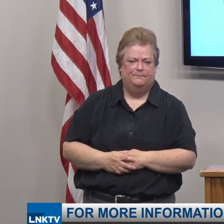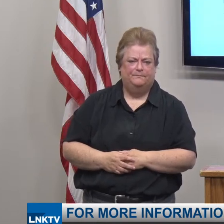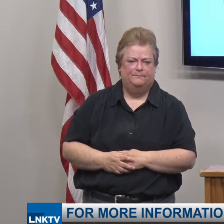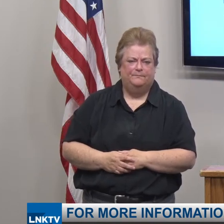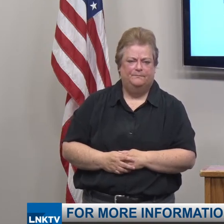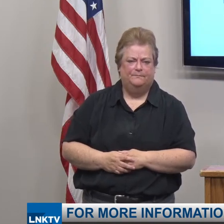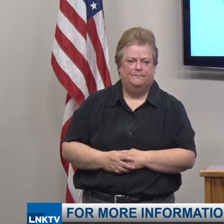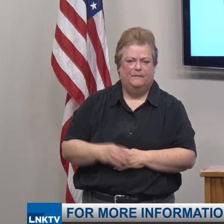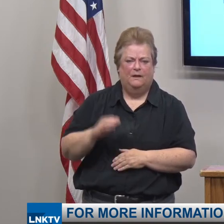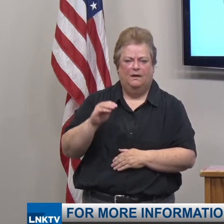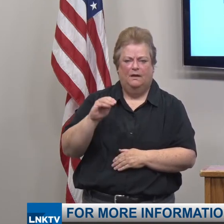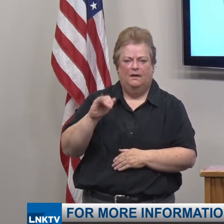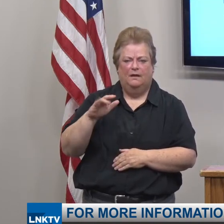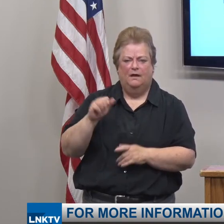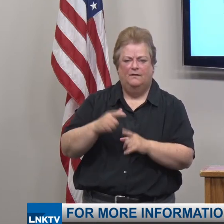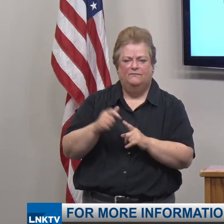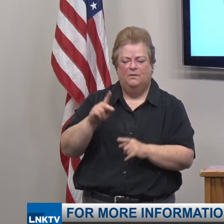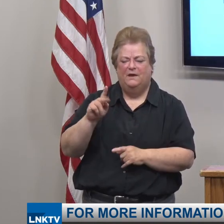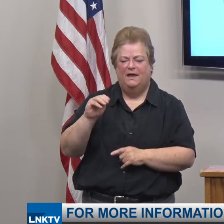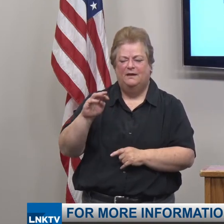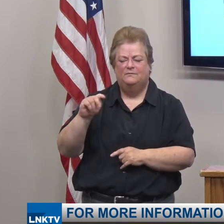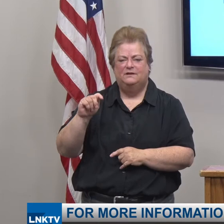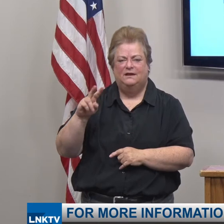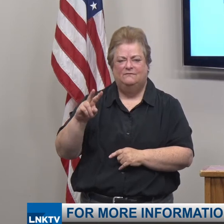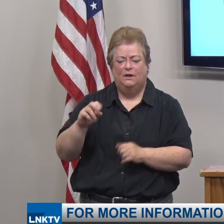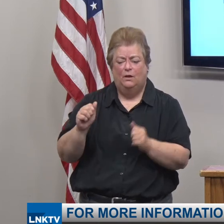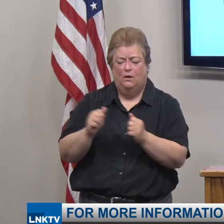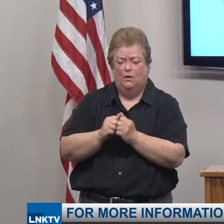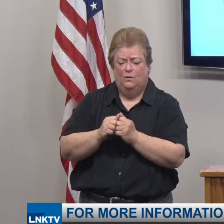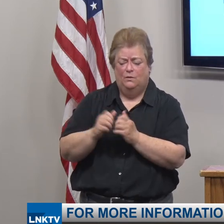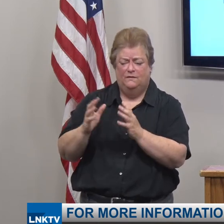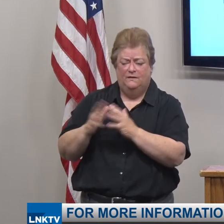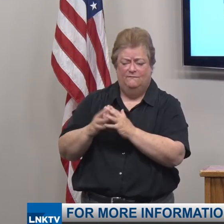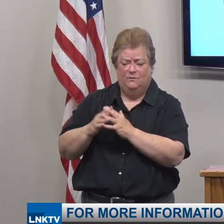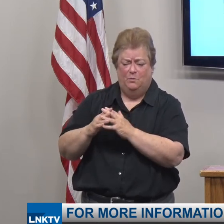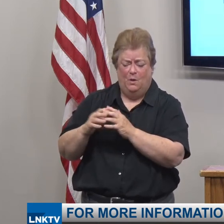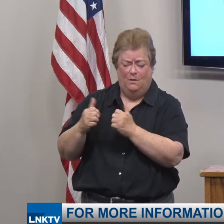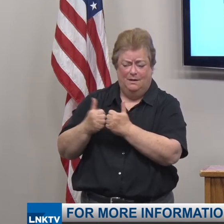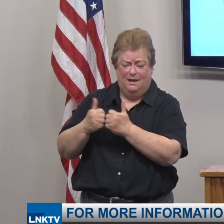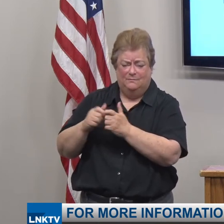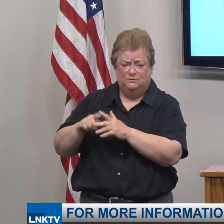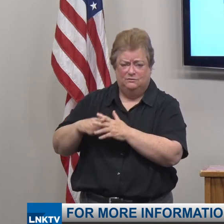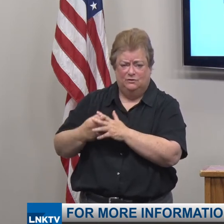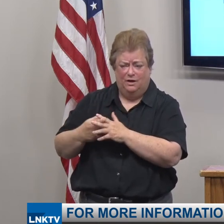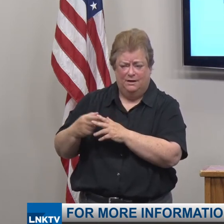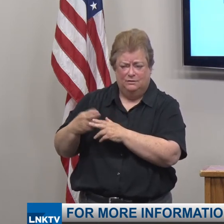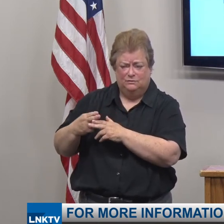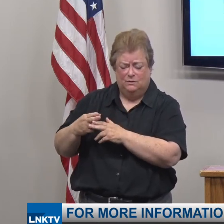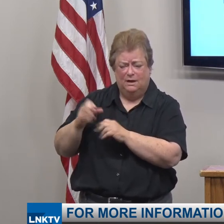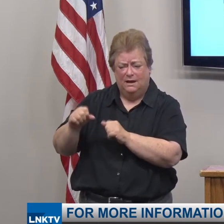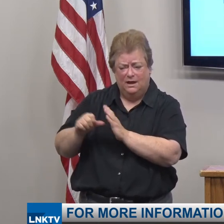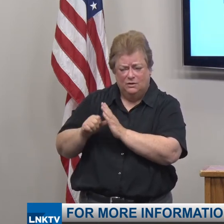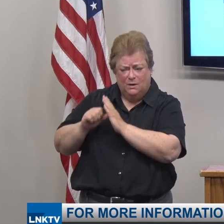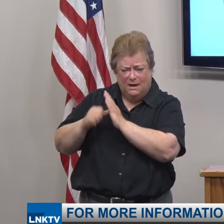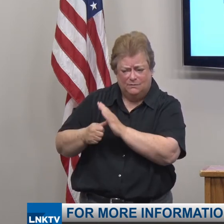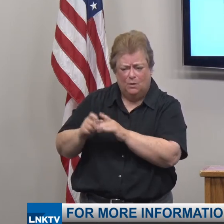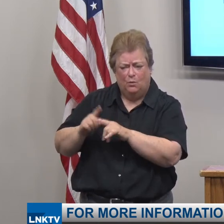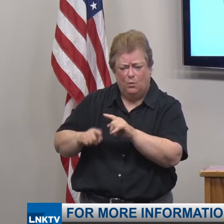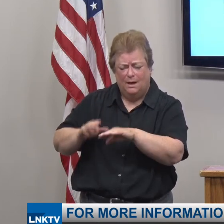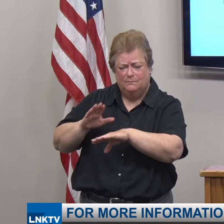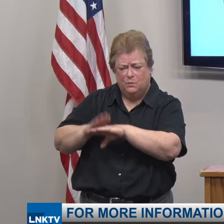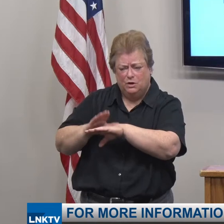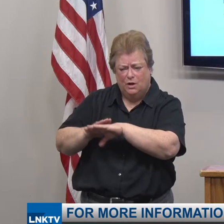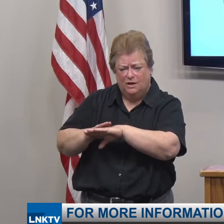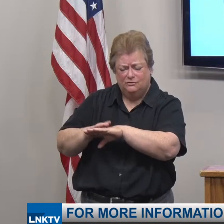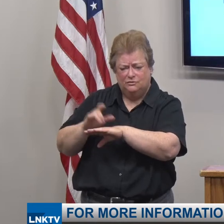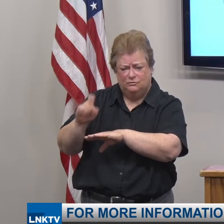Hi, this is Maya with KMTV. With Husker games beginning here soon, can you emphasize again what precautions will be